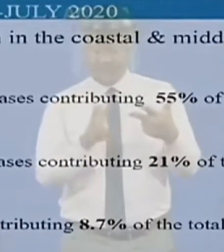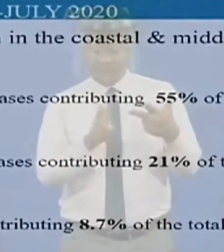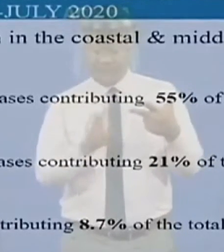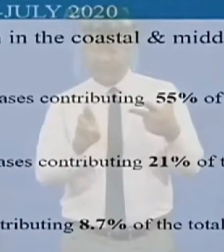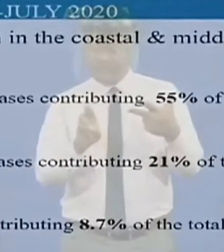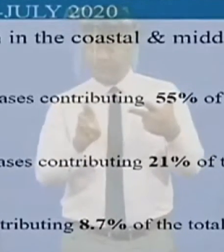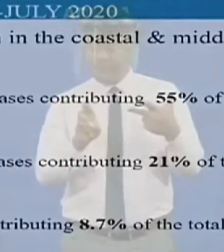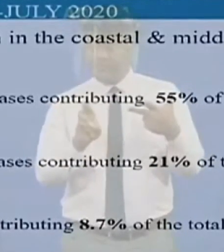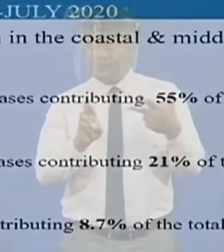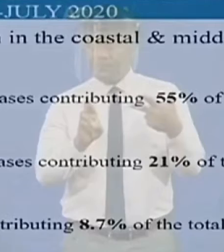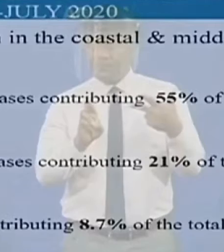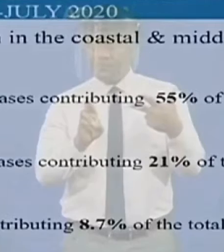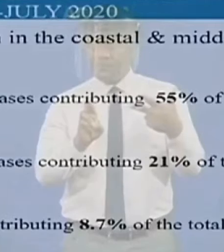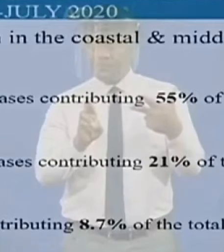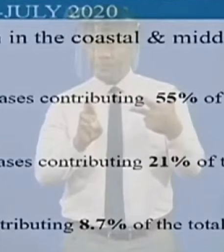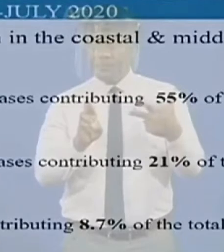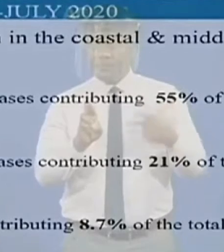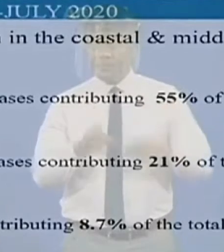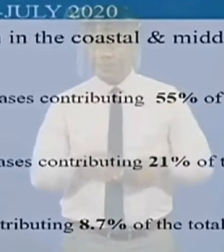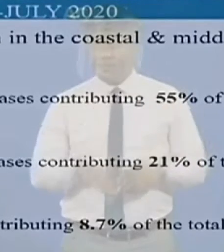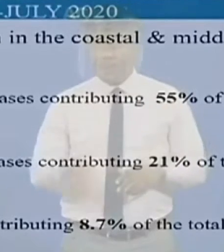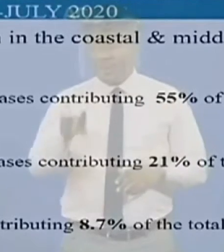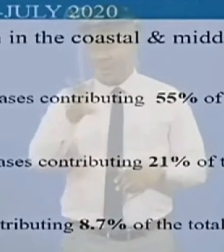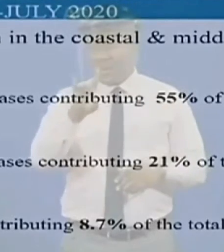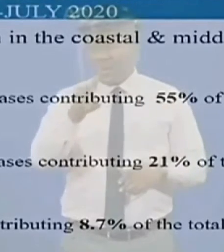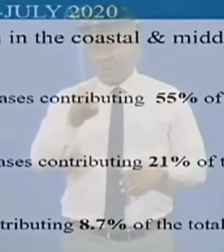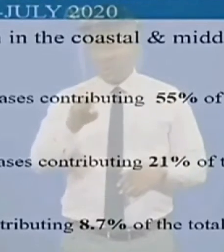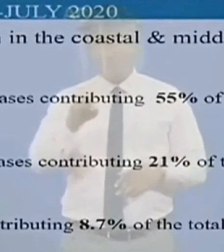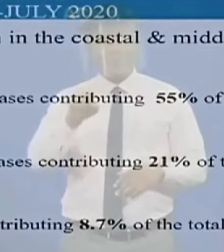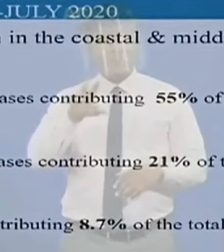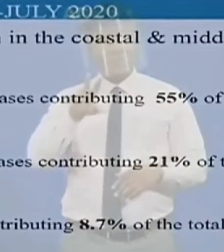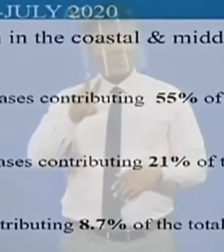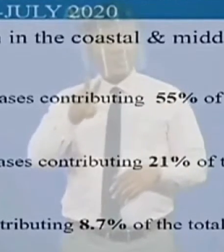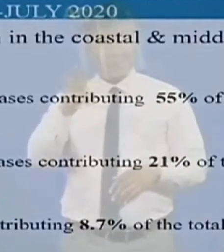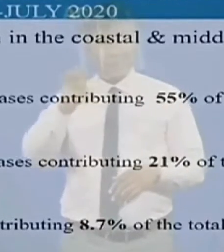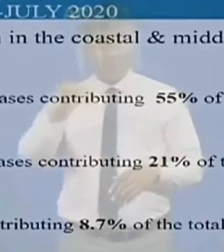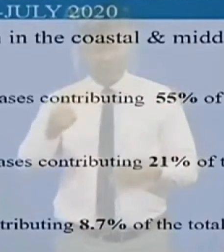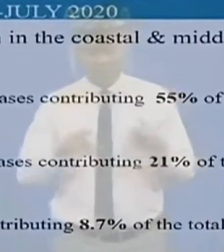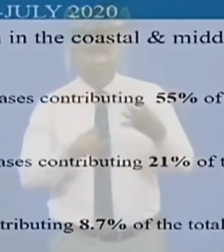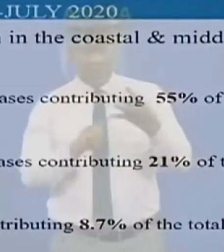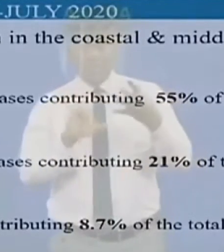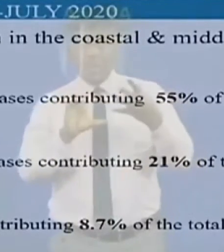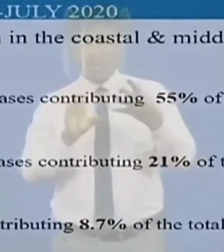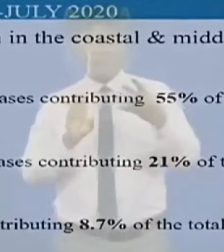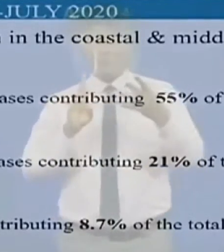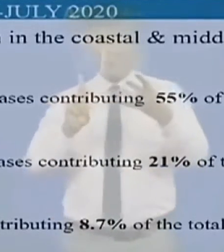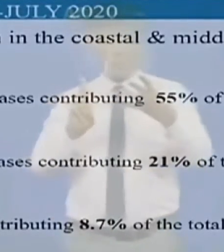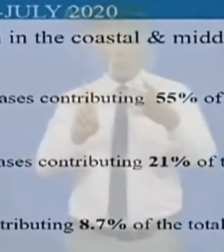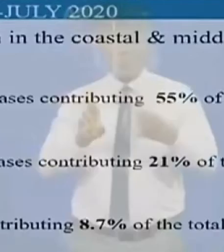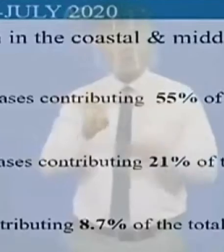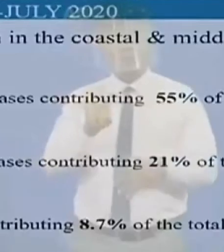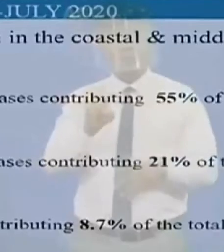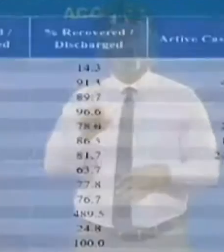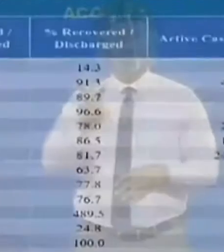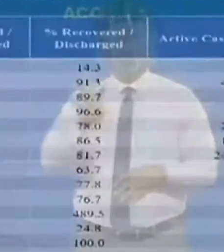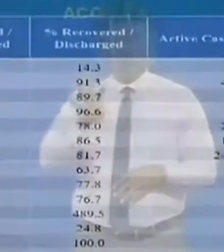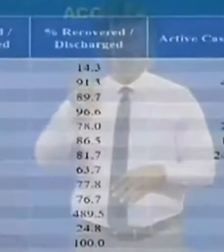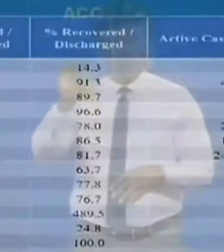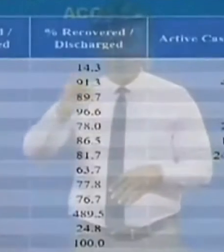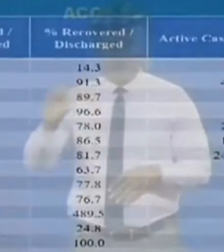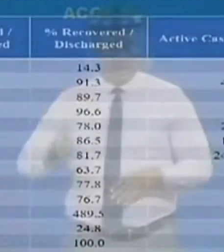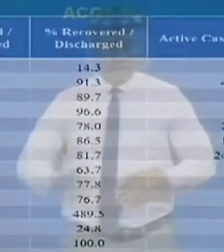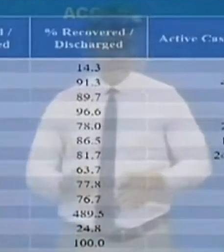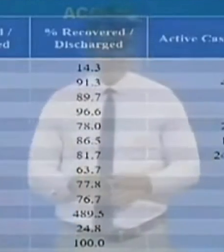with 8.7% and then central region with 4.4%.